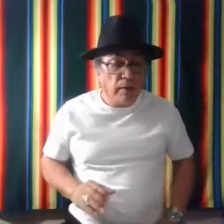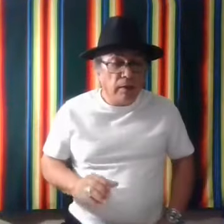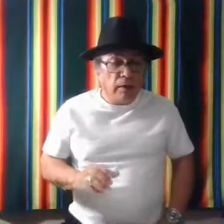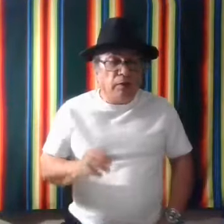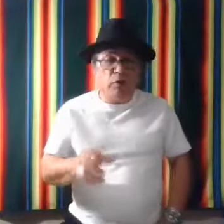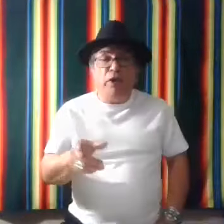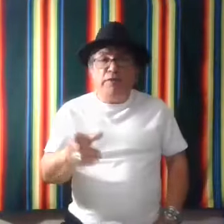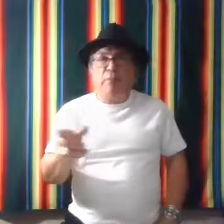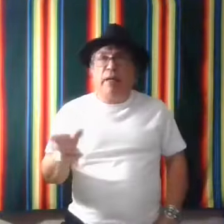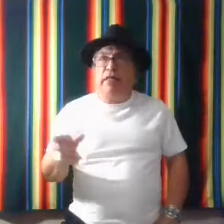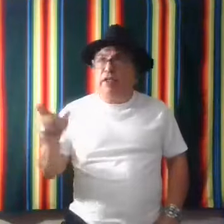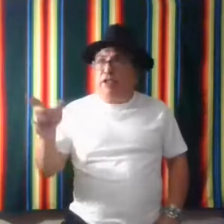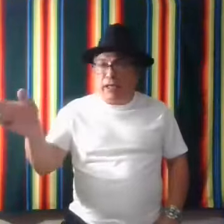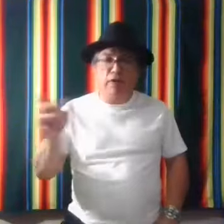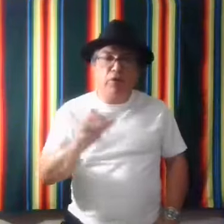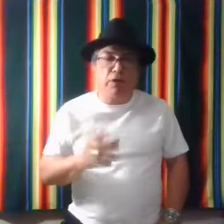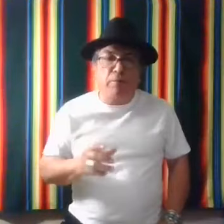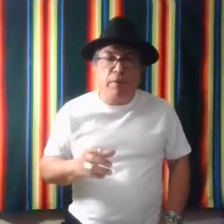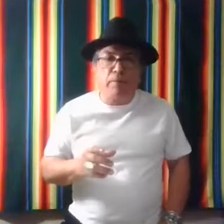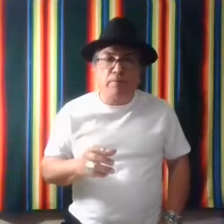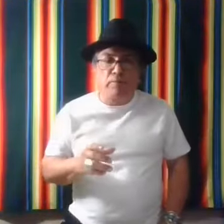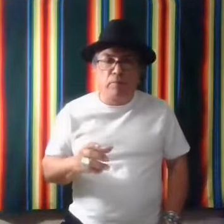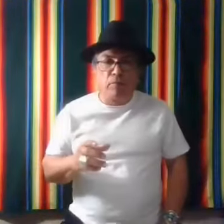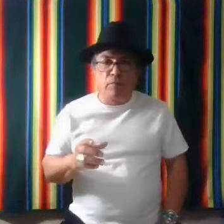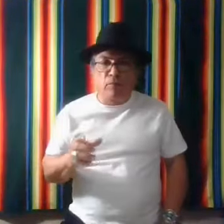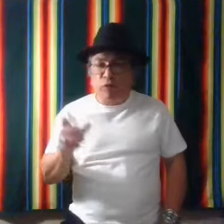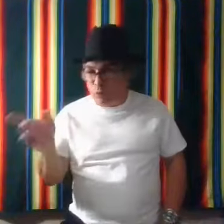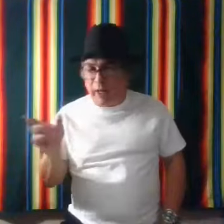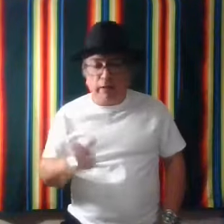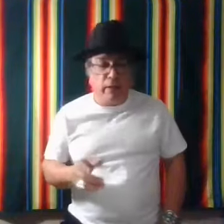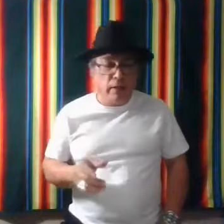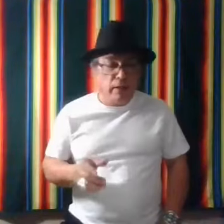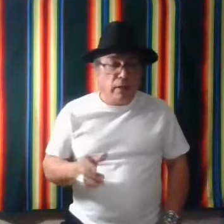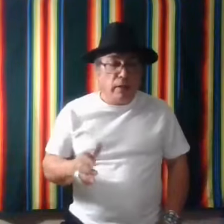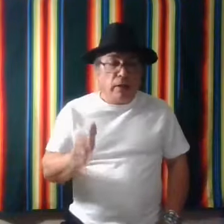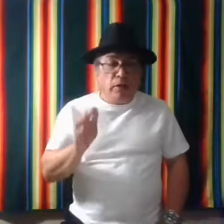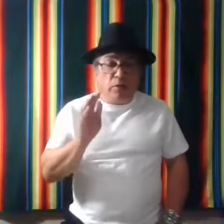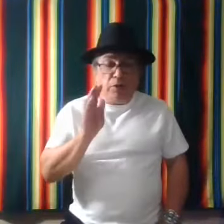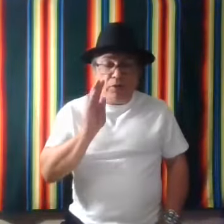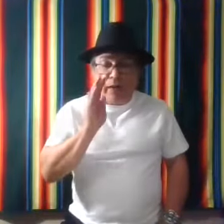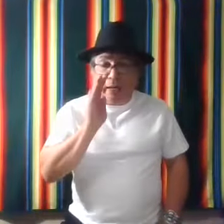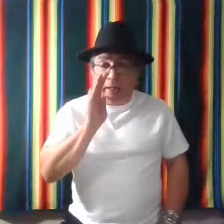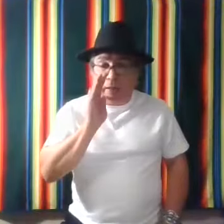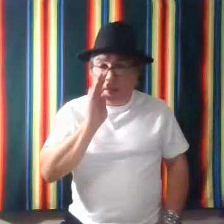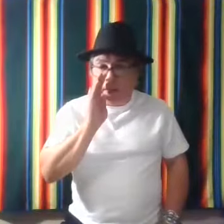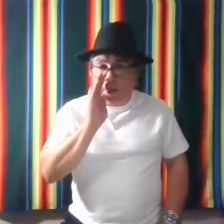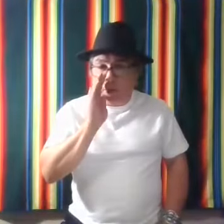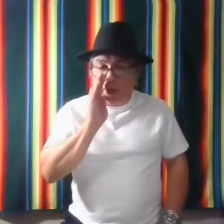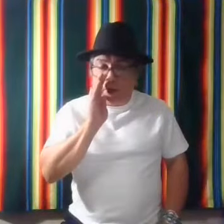If you wanted somebody to tell you something. Direct. You'd put your hand by your